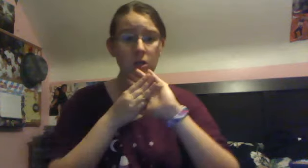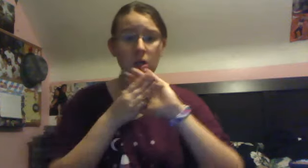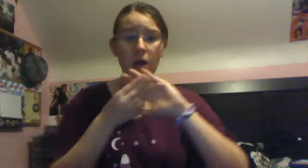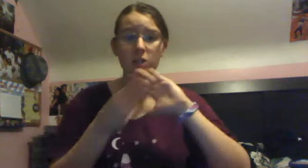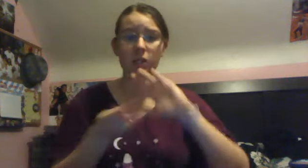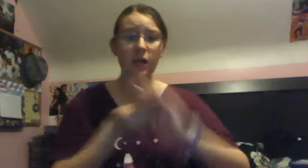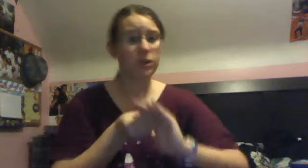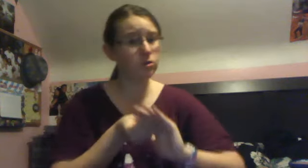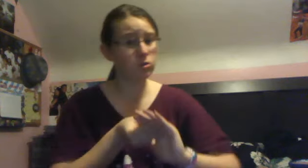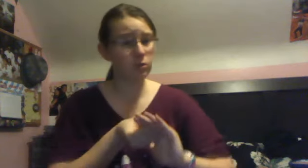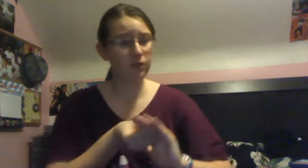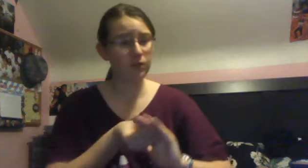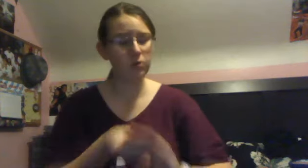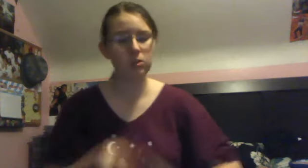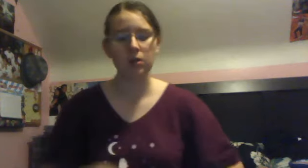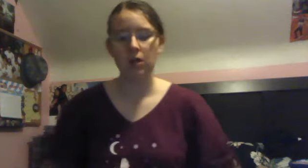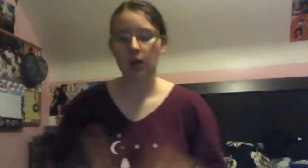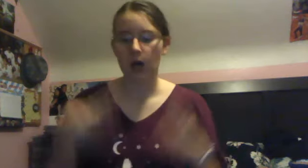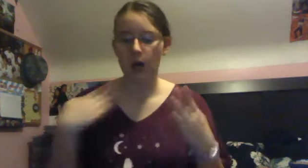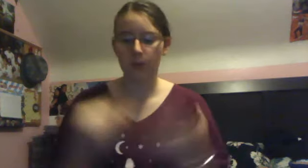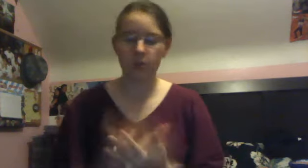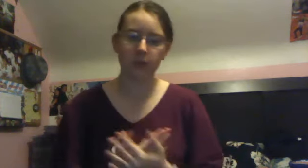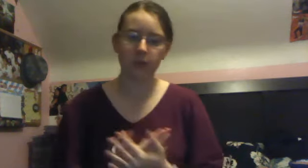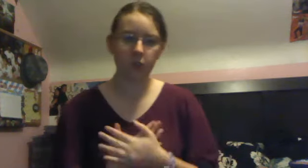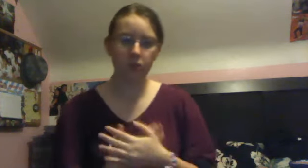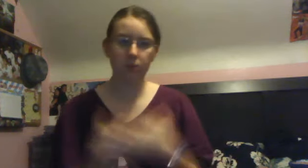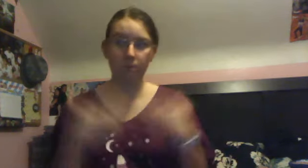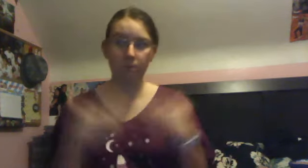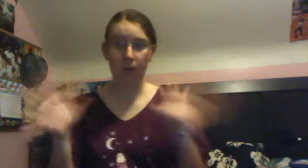I just gotta edit those three videos. Uh, post them on YouTube. In my room.